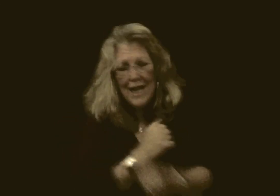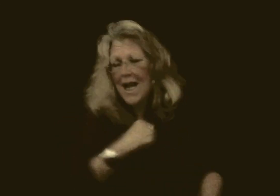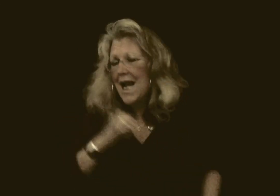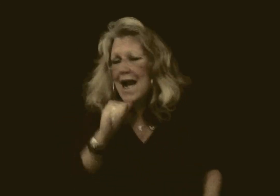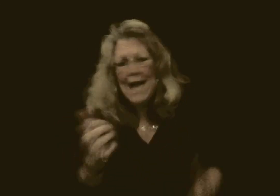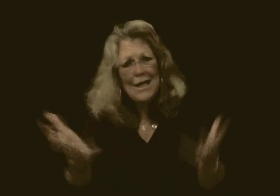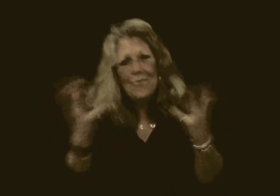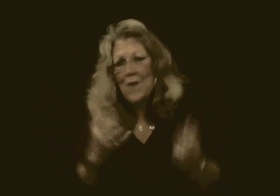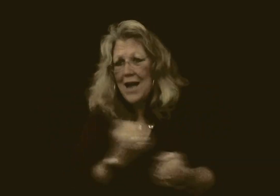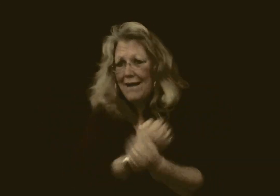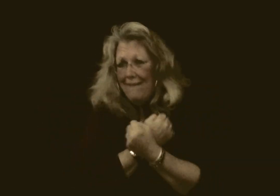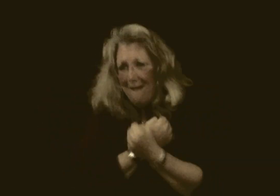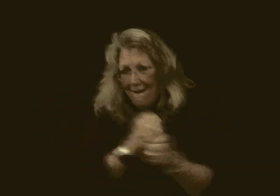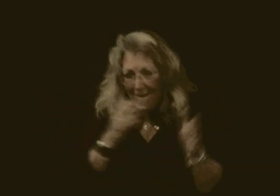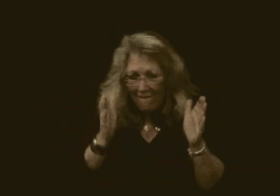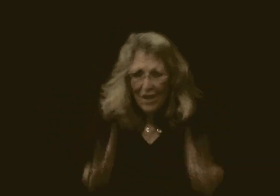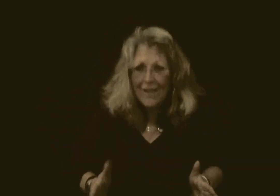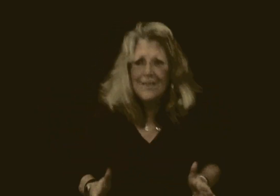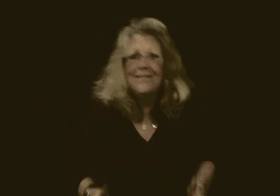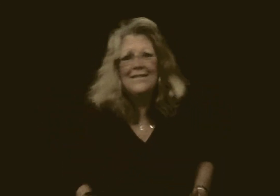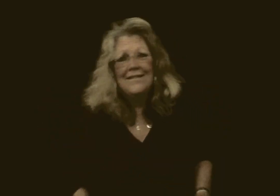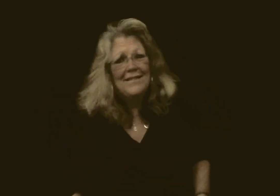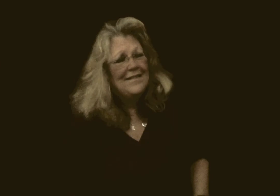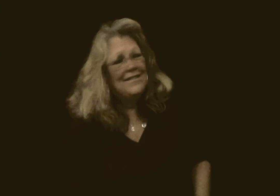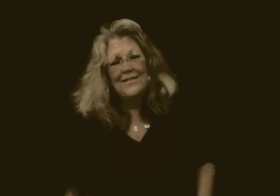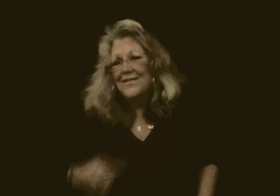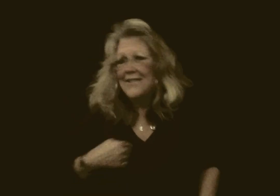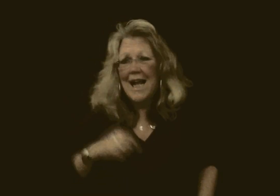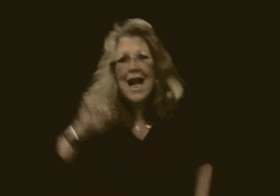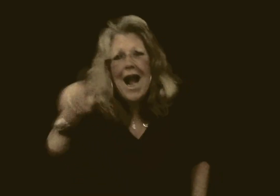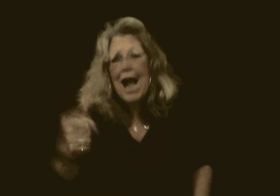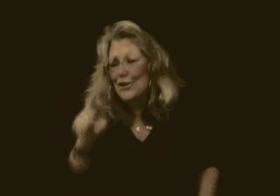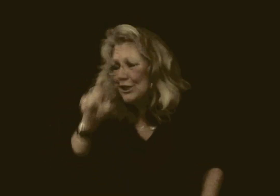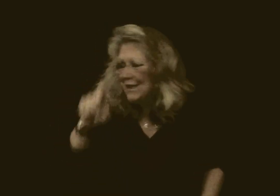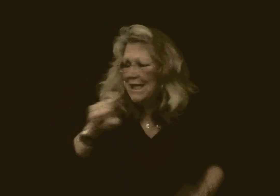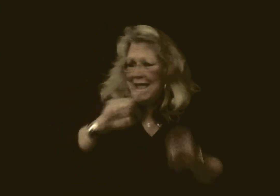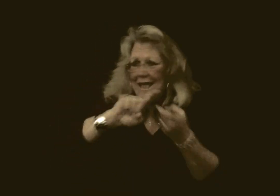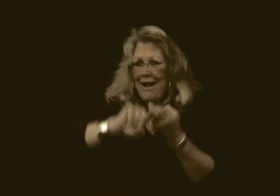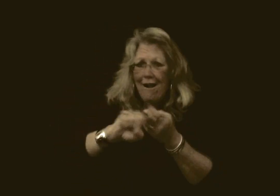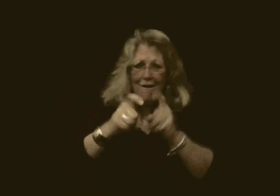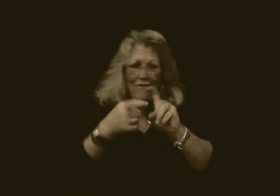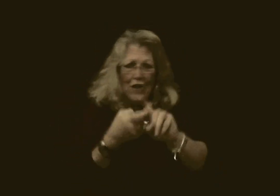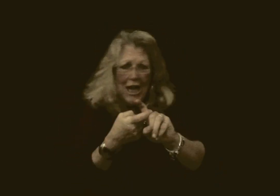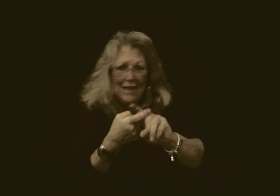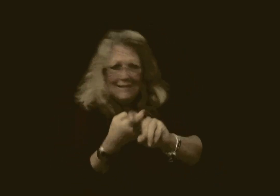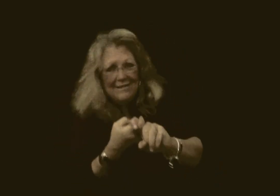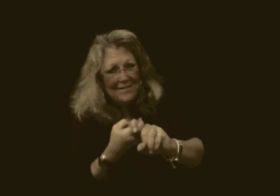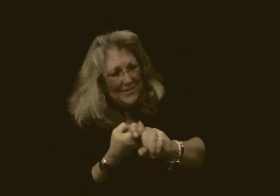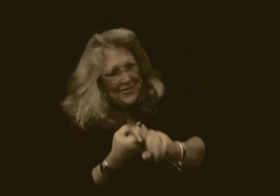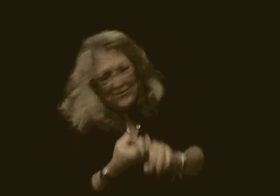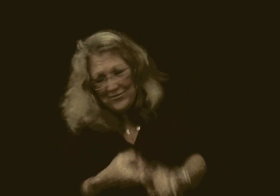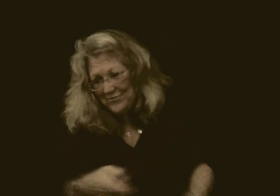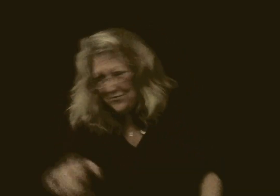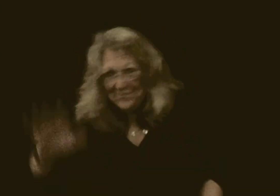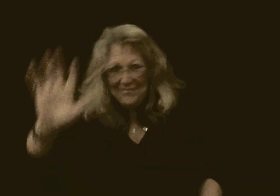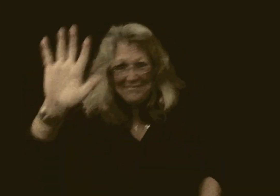I've got a lover I just need that I know it was enough